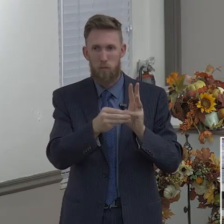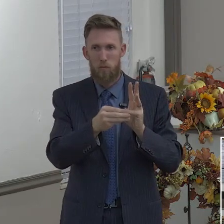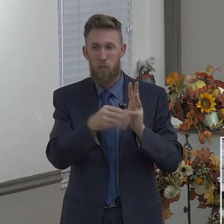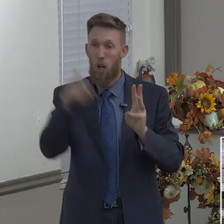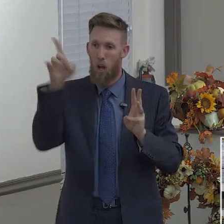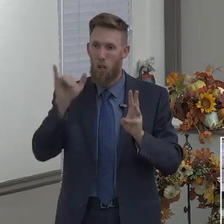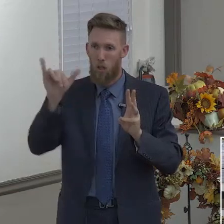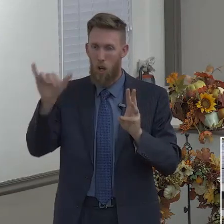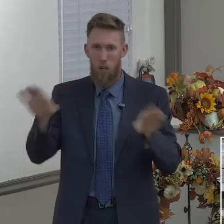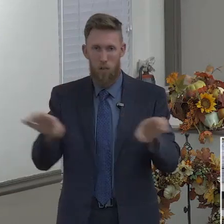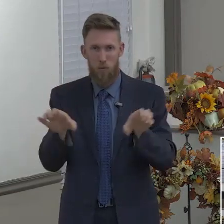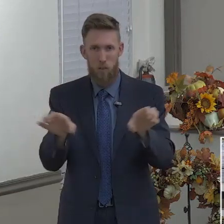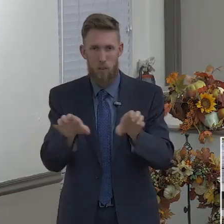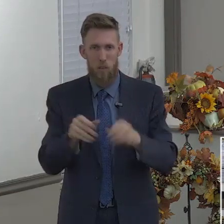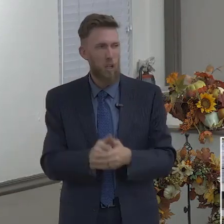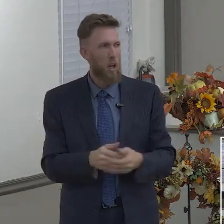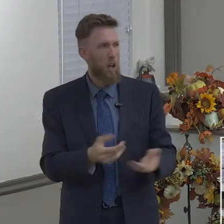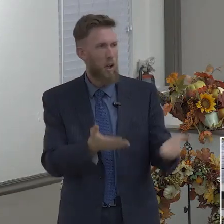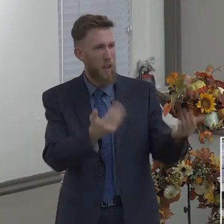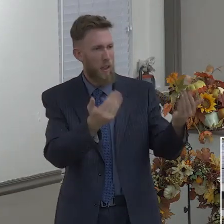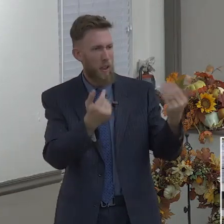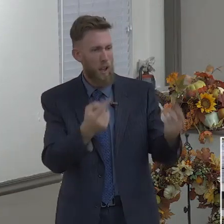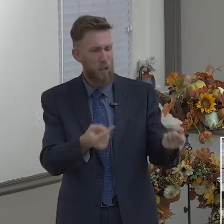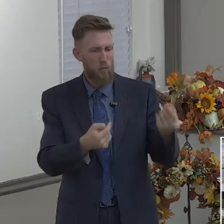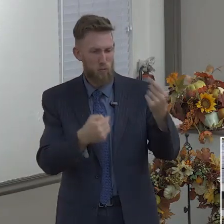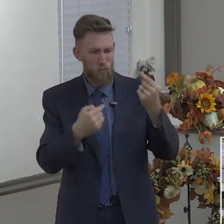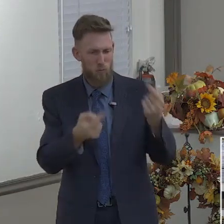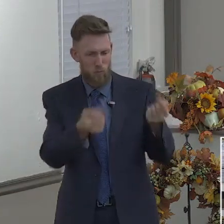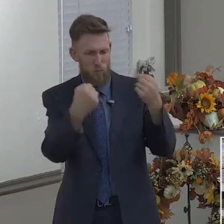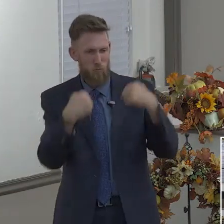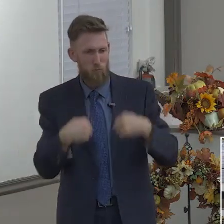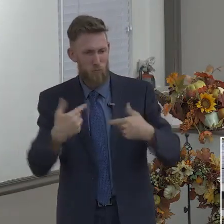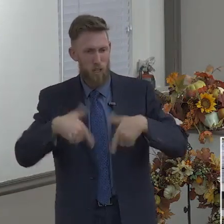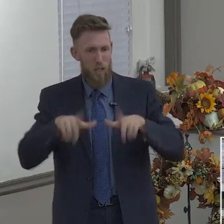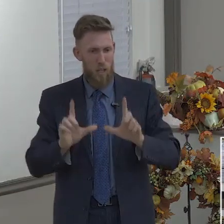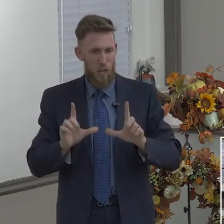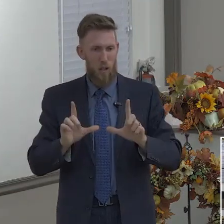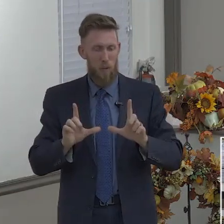You're going to be brotherly kindness. So, if you would stand on the other side of Clayton there.